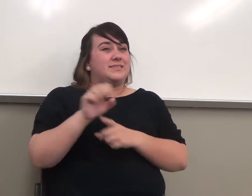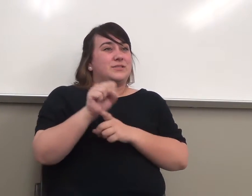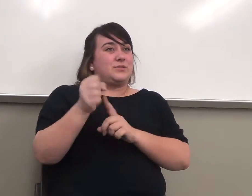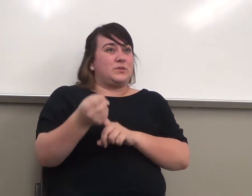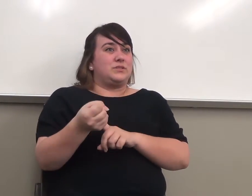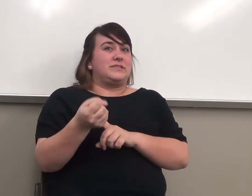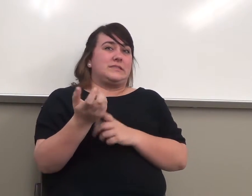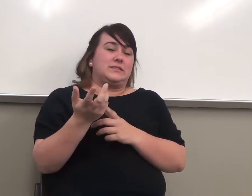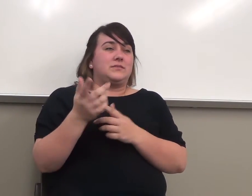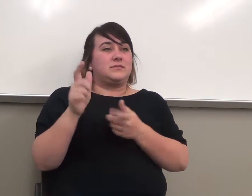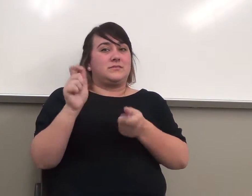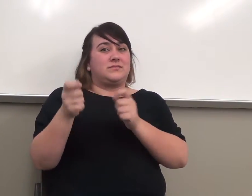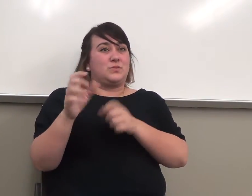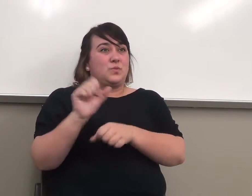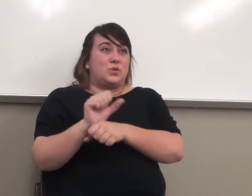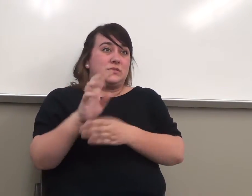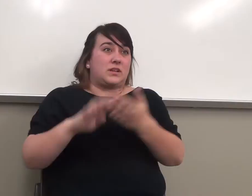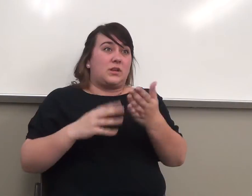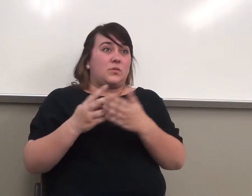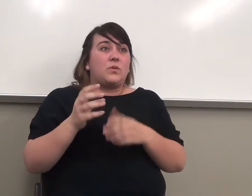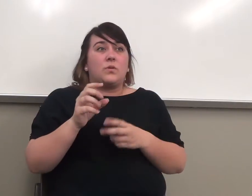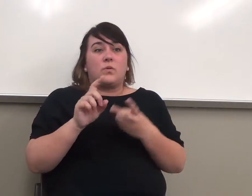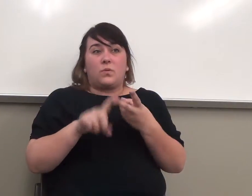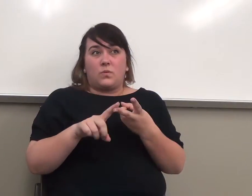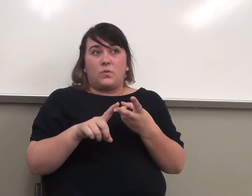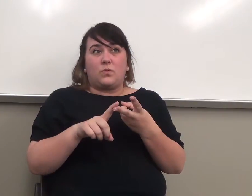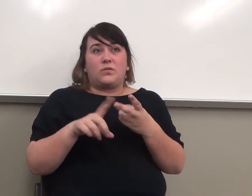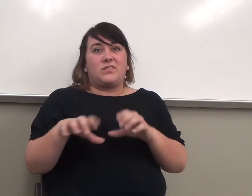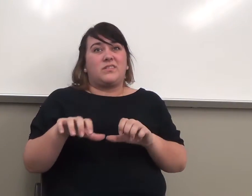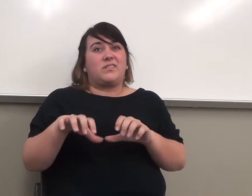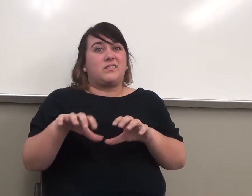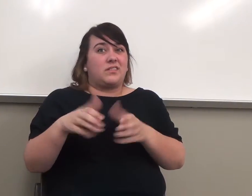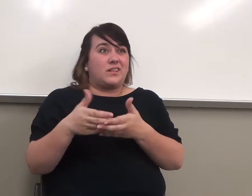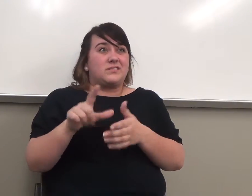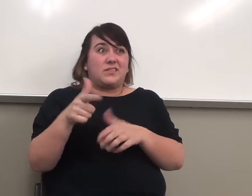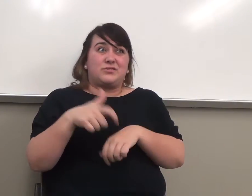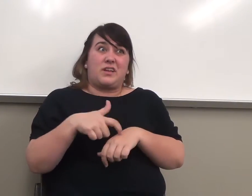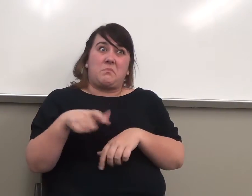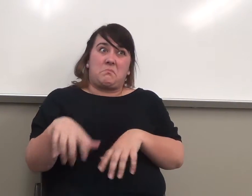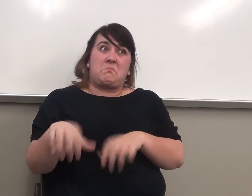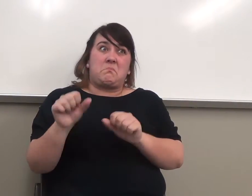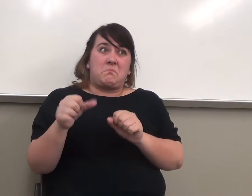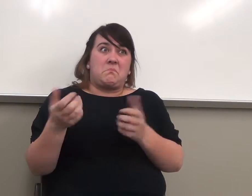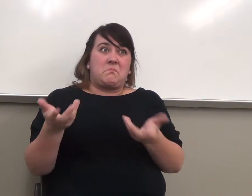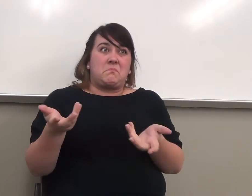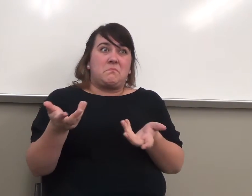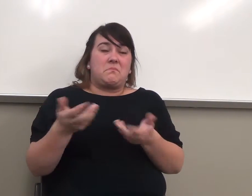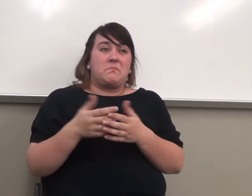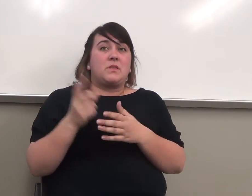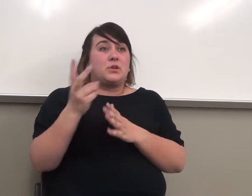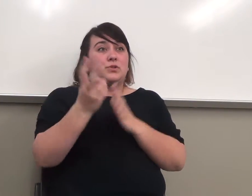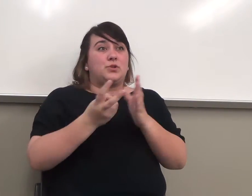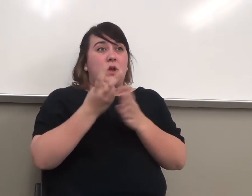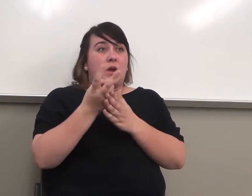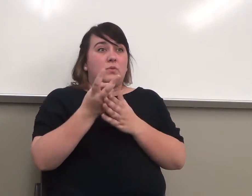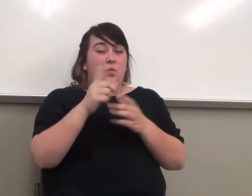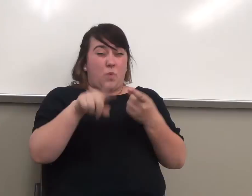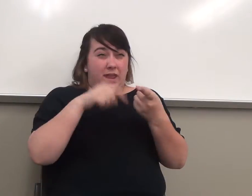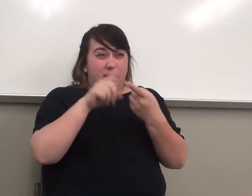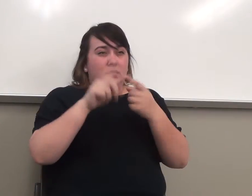adjust your work schedule or take the class another time. These other two hours are up to you. You can do it